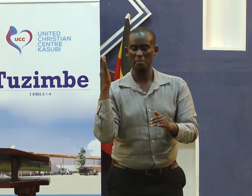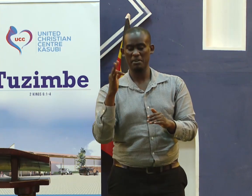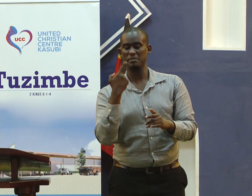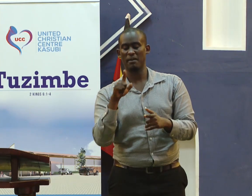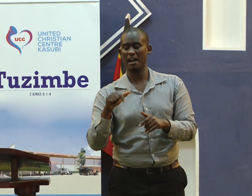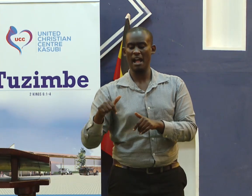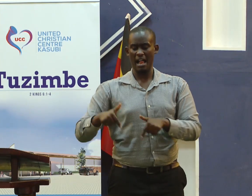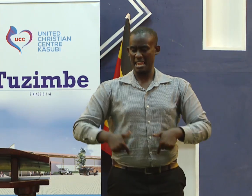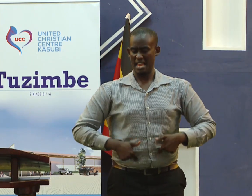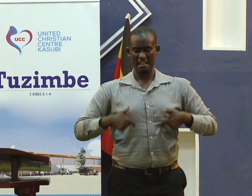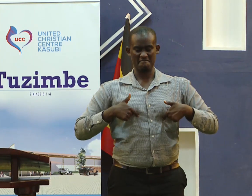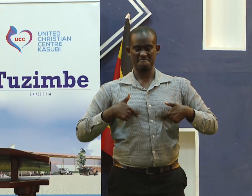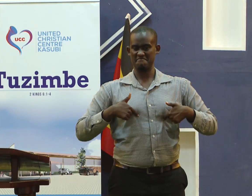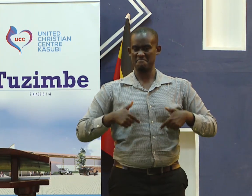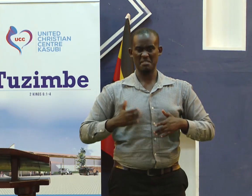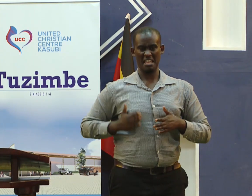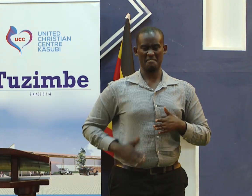Overlook the actions.